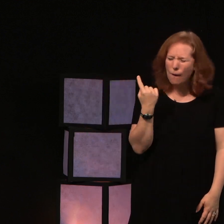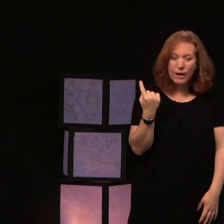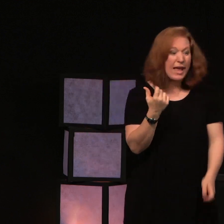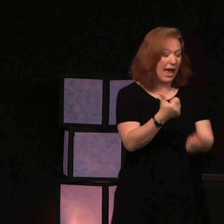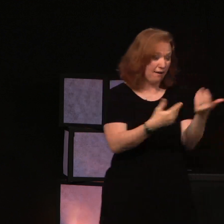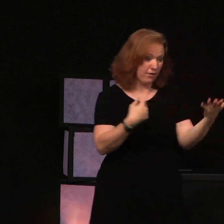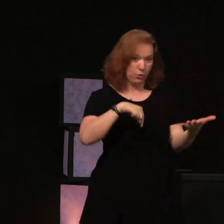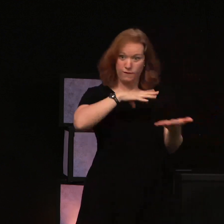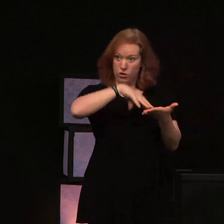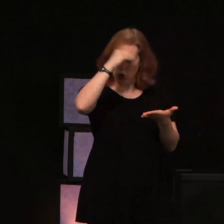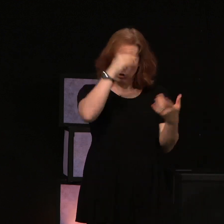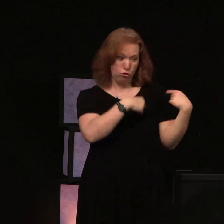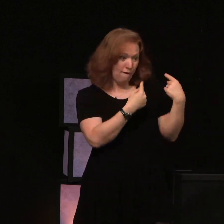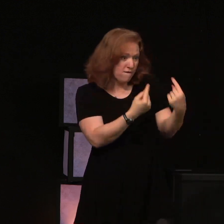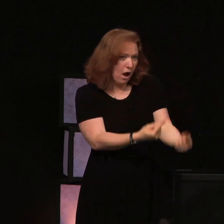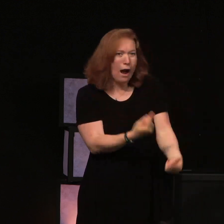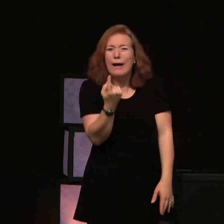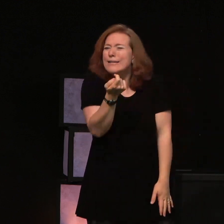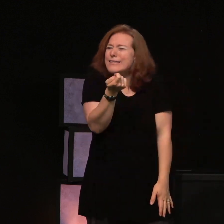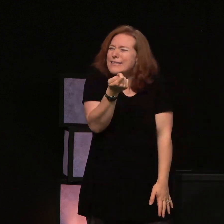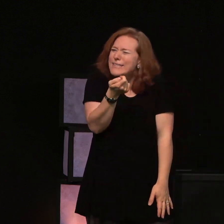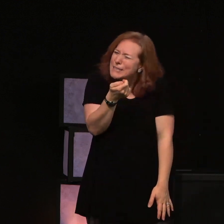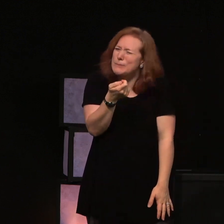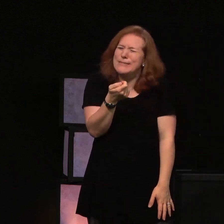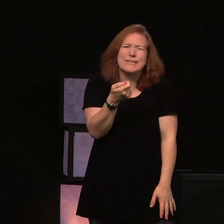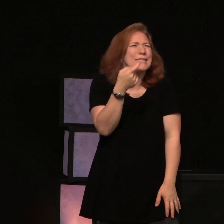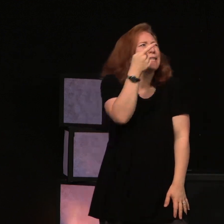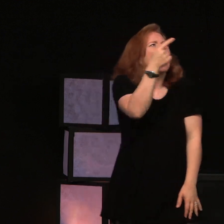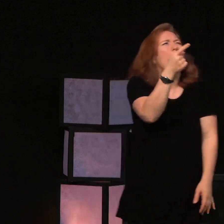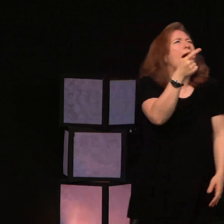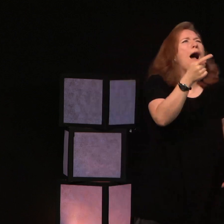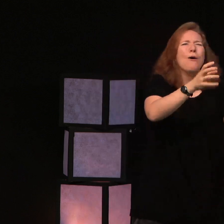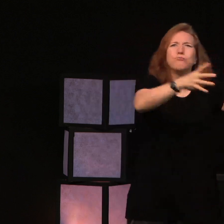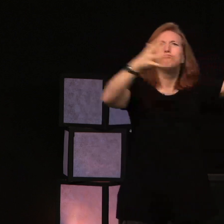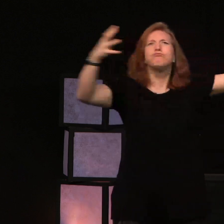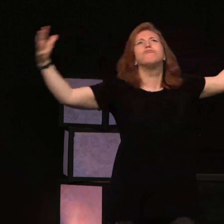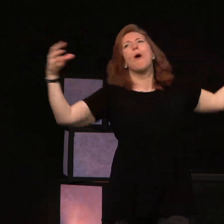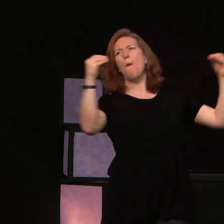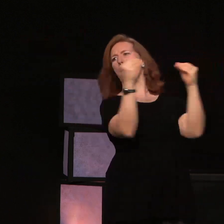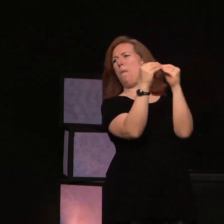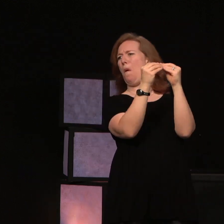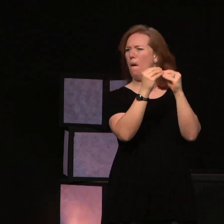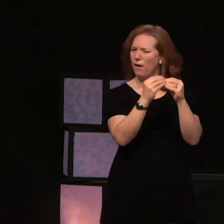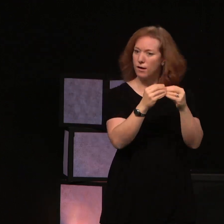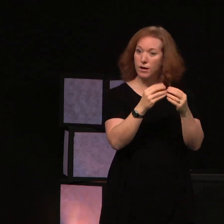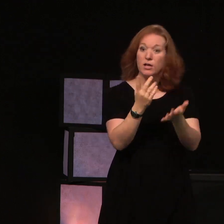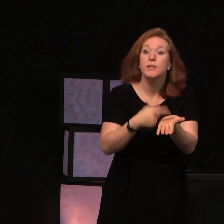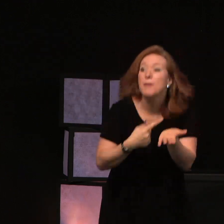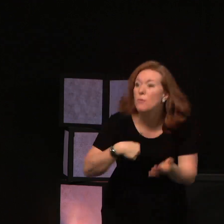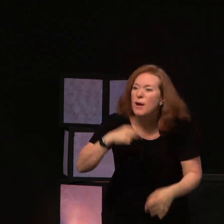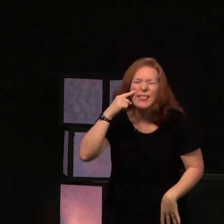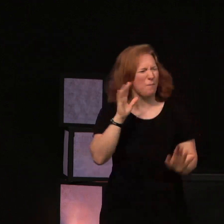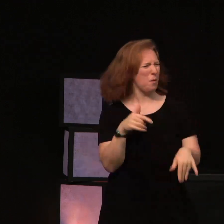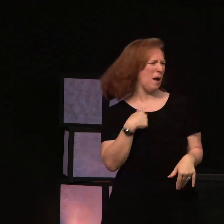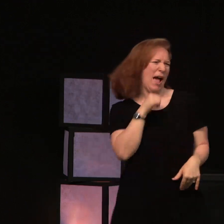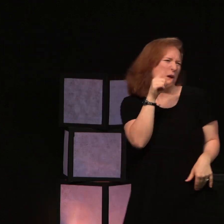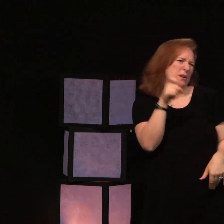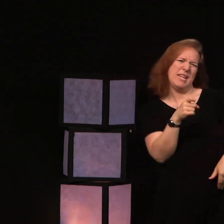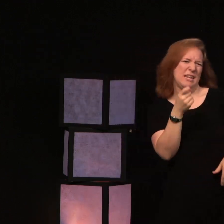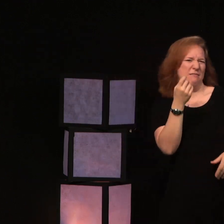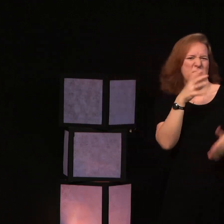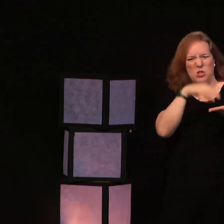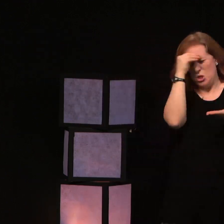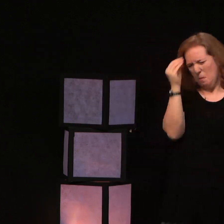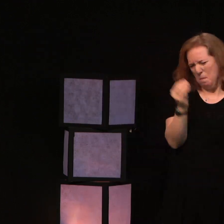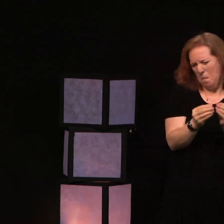he is. And when we start to think we got it all down and we got it all together, we know everything. We don't need anybody to tell us anything.